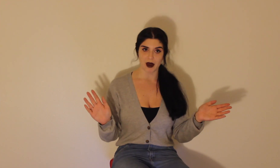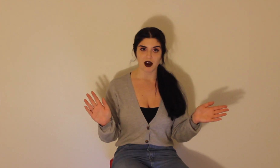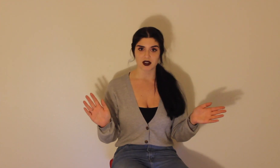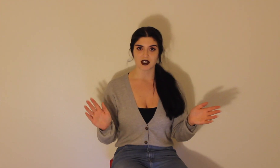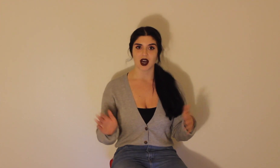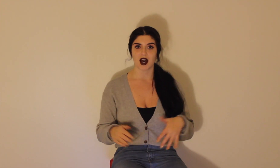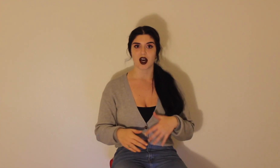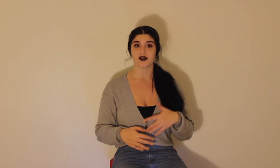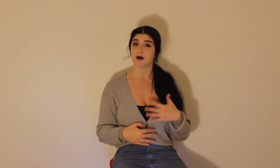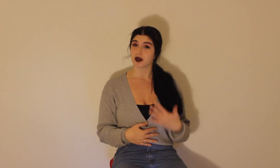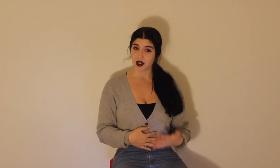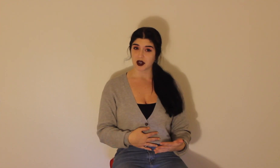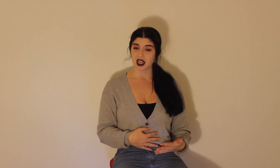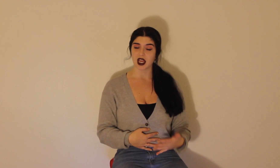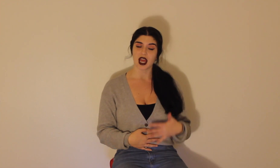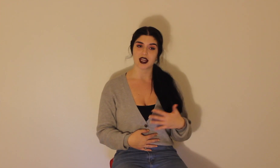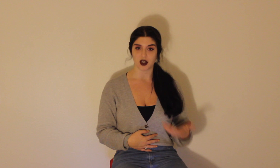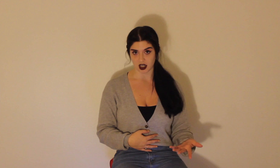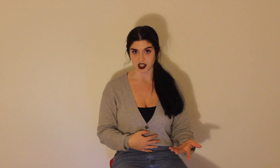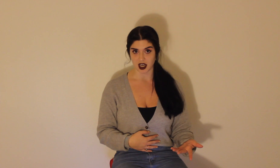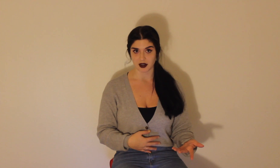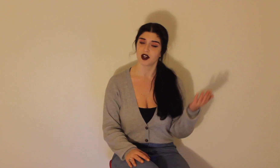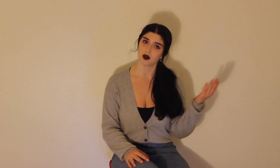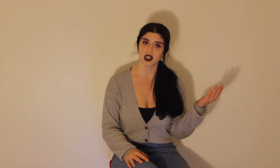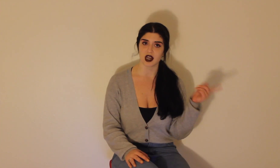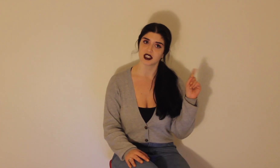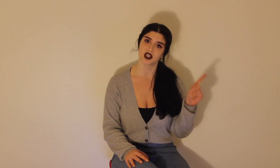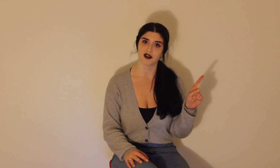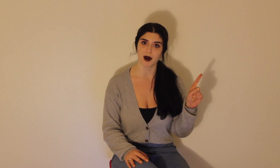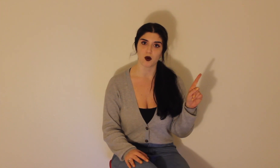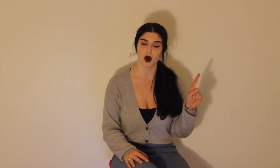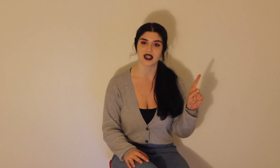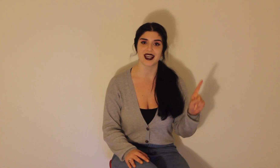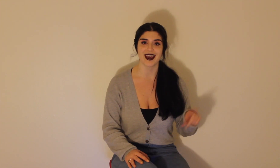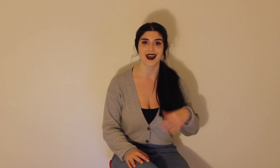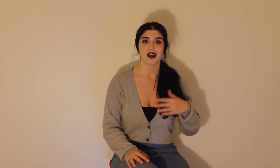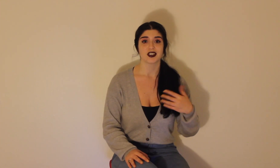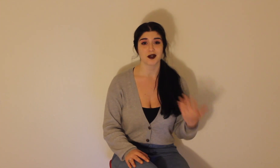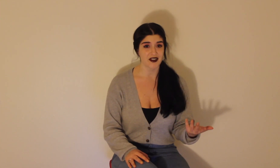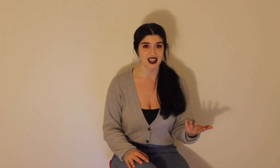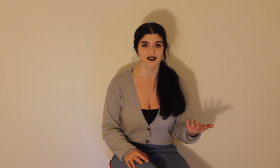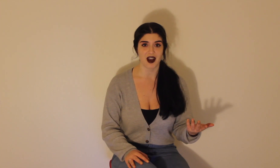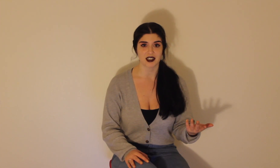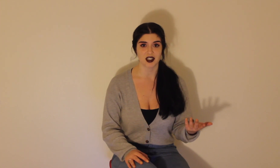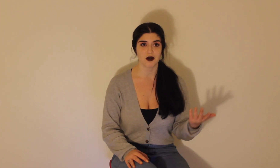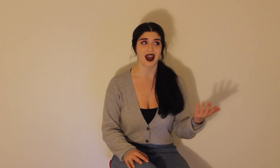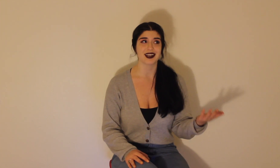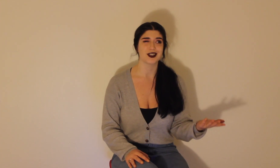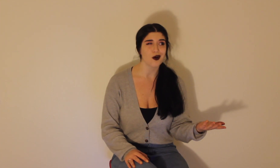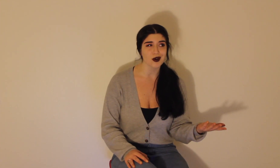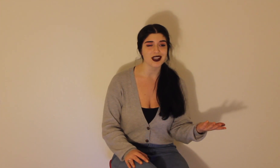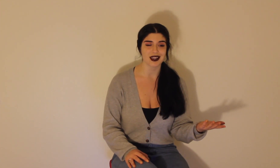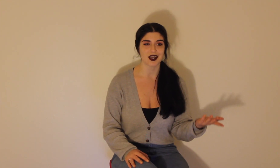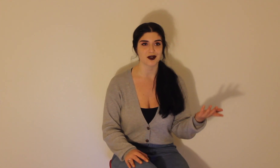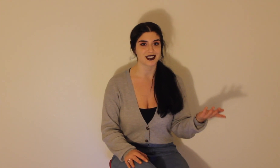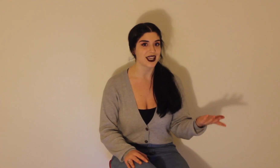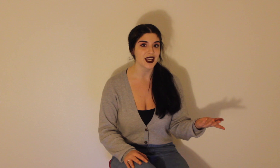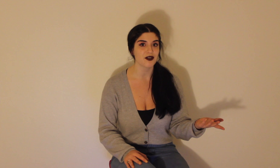bouts of bloating and nausea. It only lasted for about one day. So given that fact alone, I don't really think it was the keto